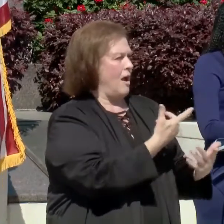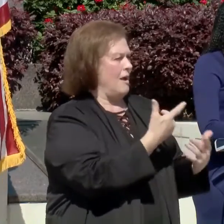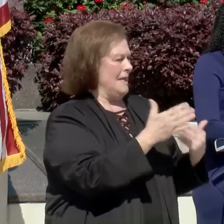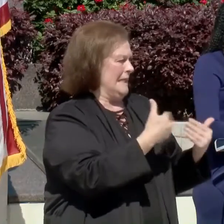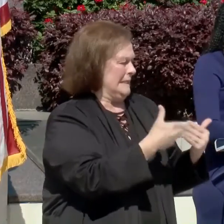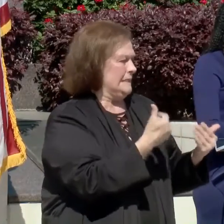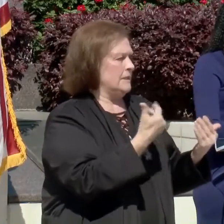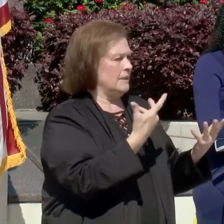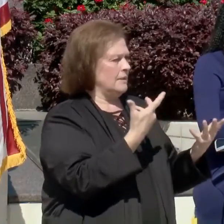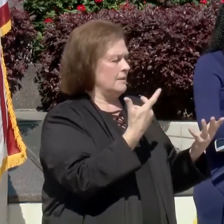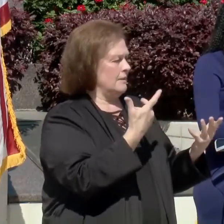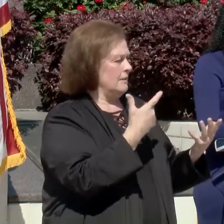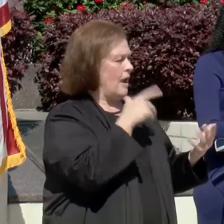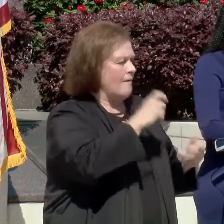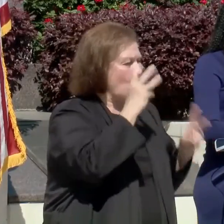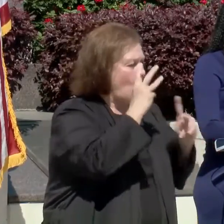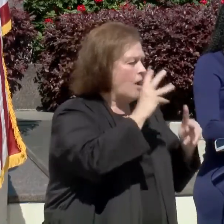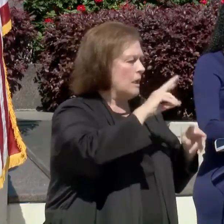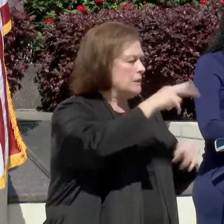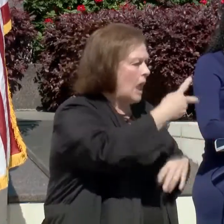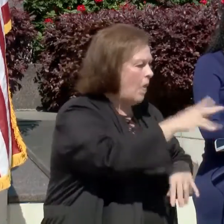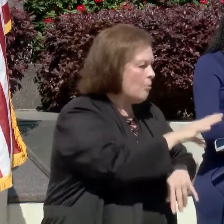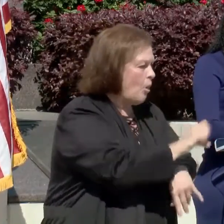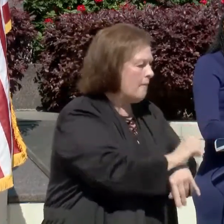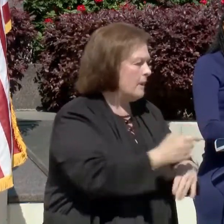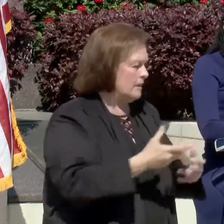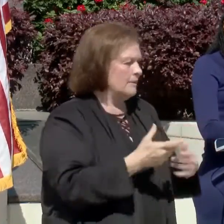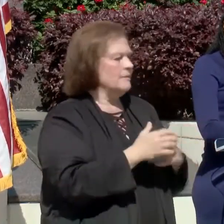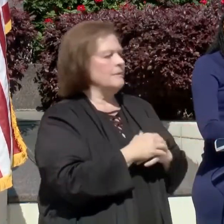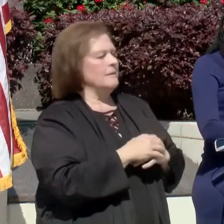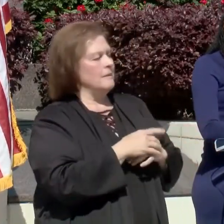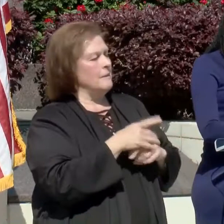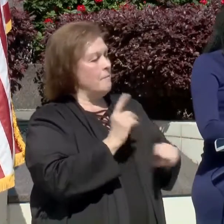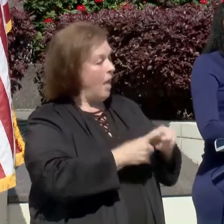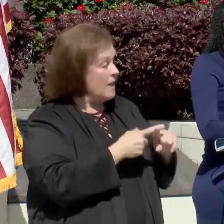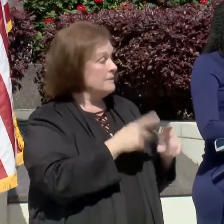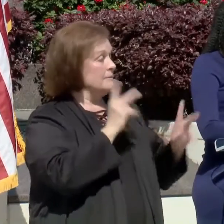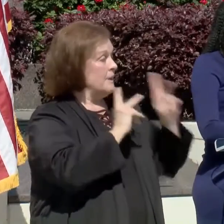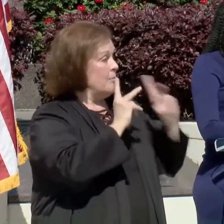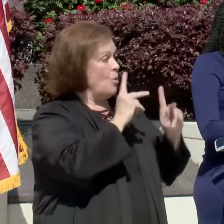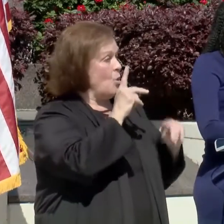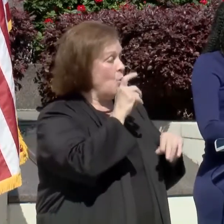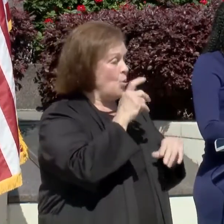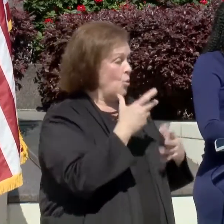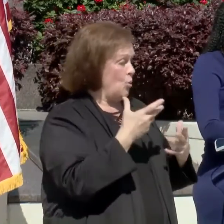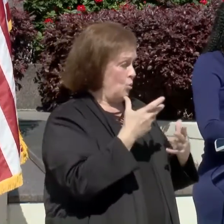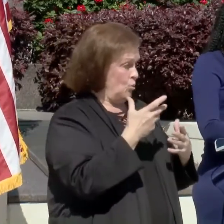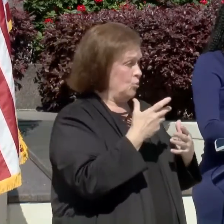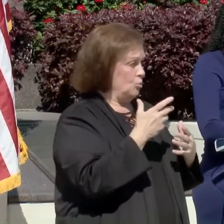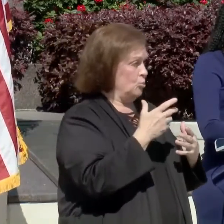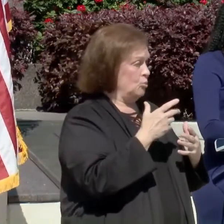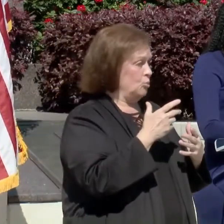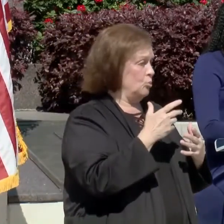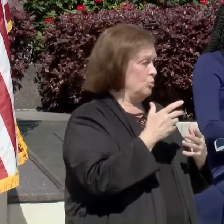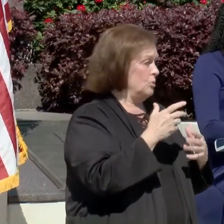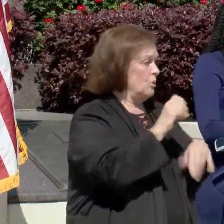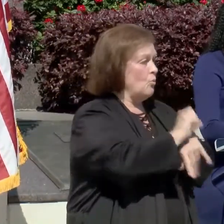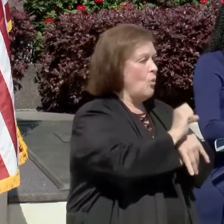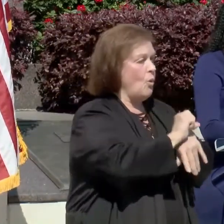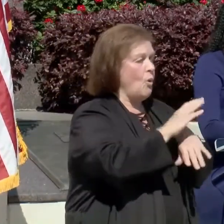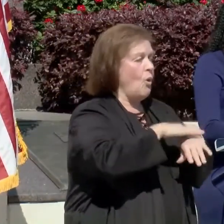having to worry about a second appointment. Also, we've had a lot of travelers. So individuals who work as mariners,